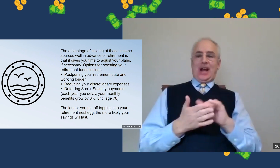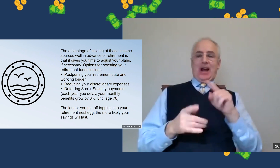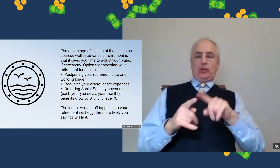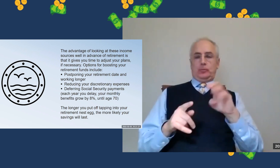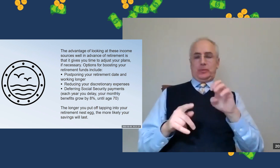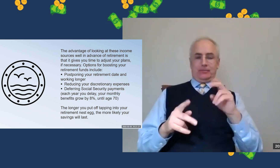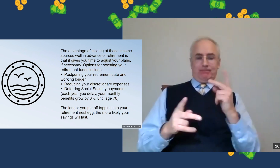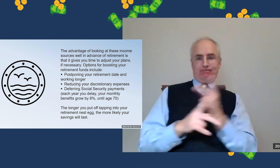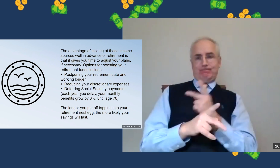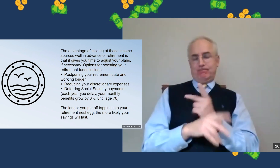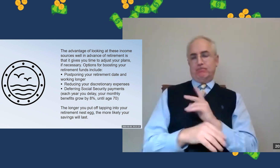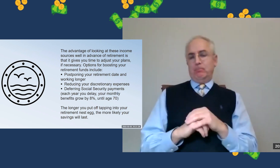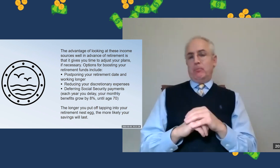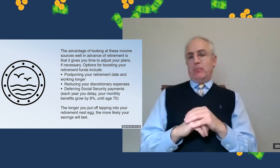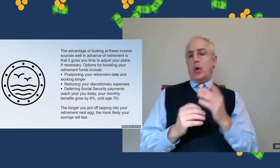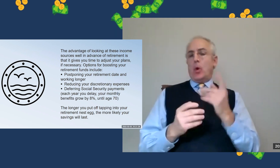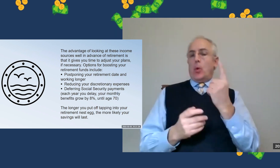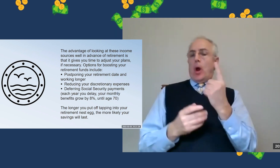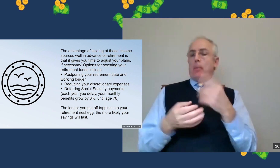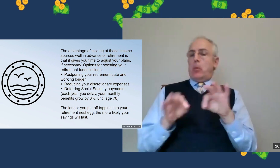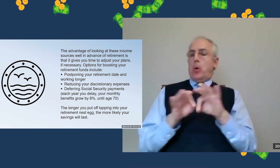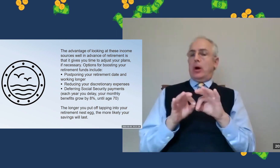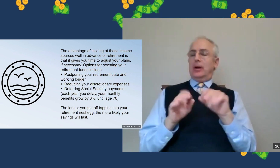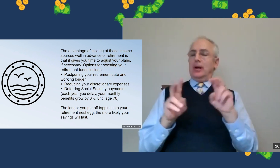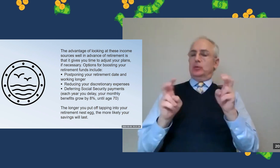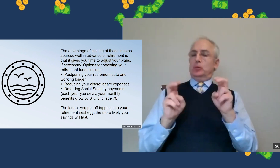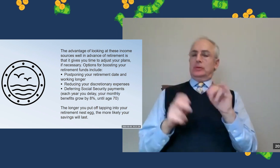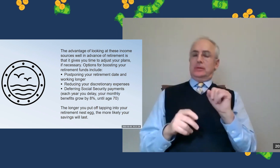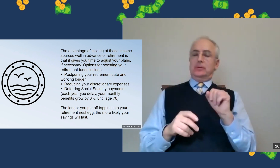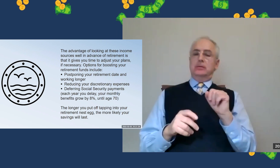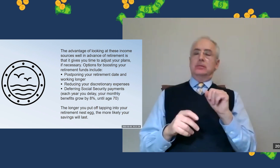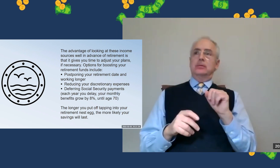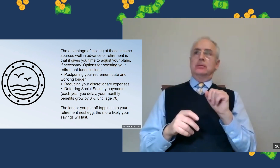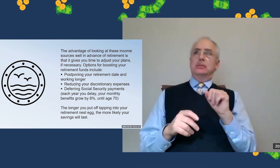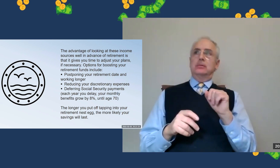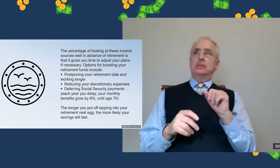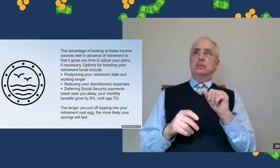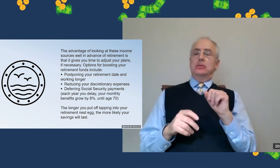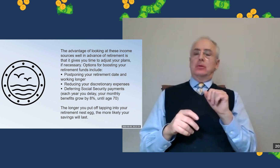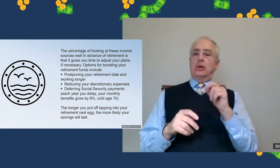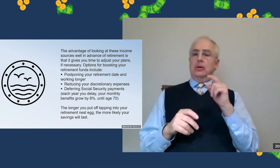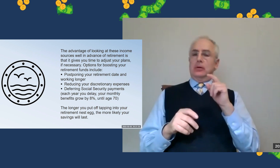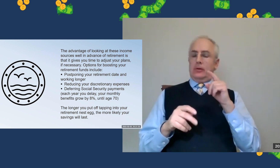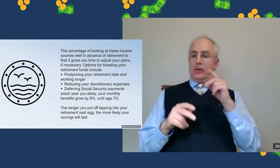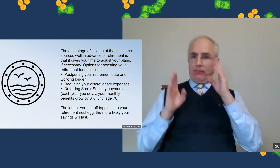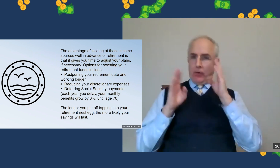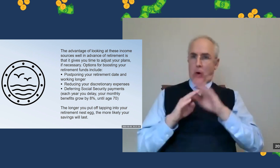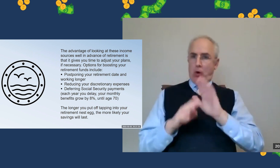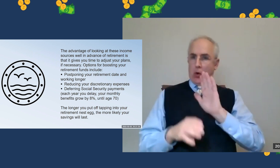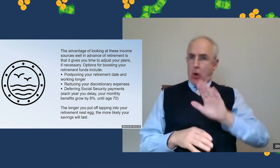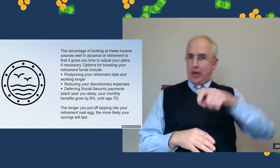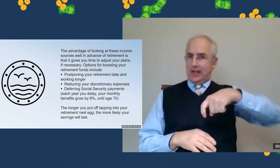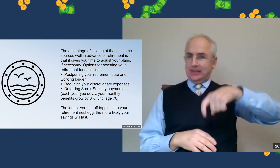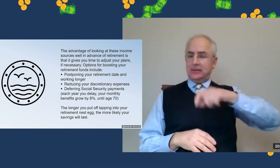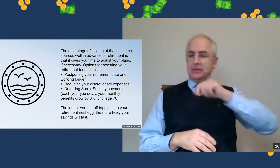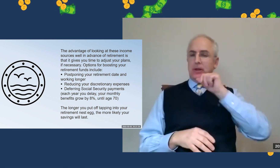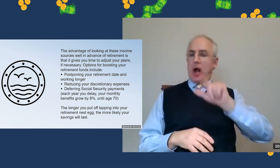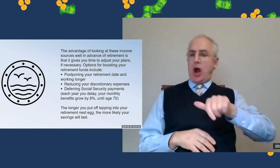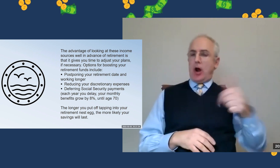So there are so many factors at play that need to be considered. One important issue is you